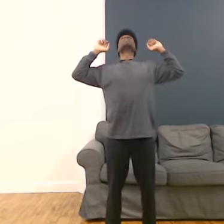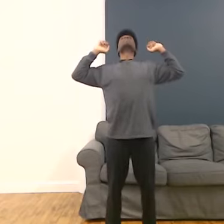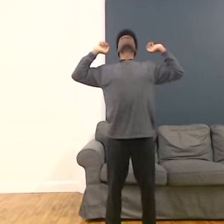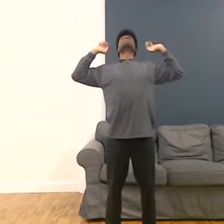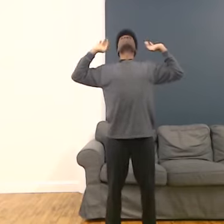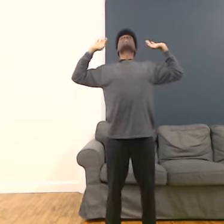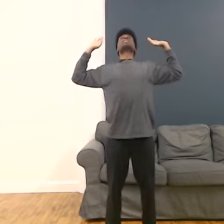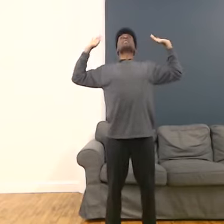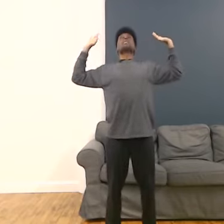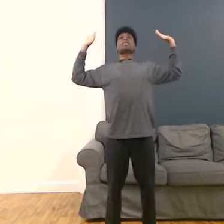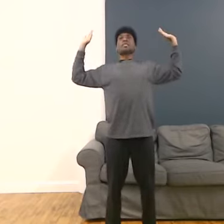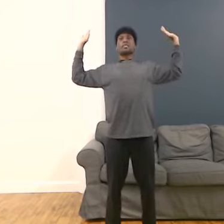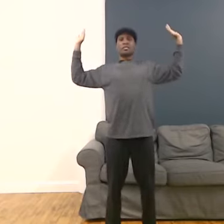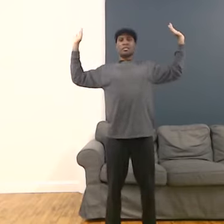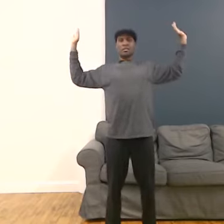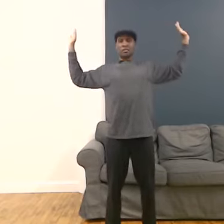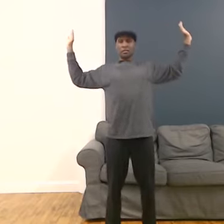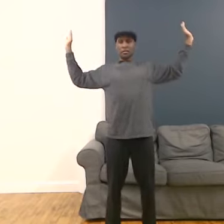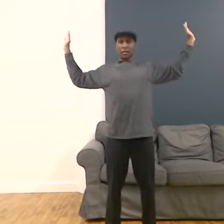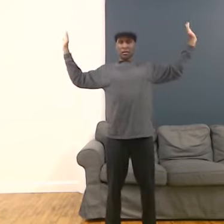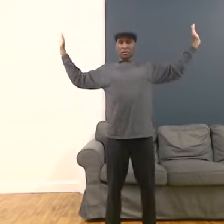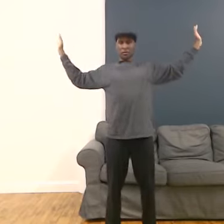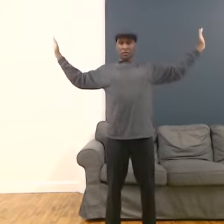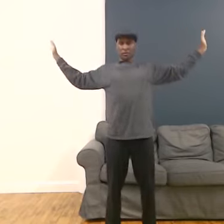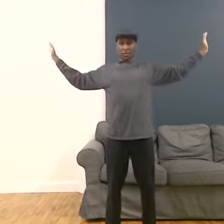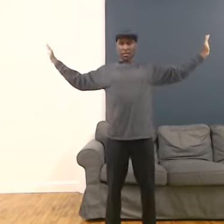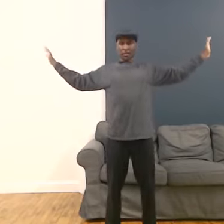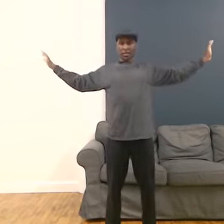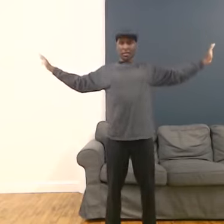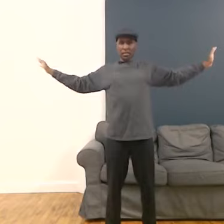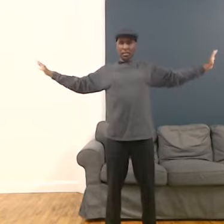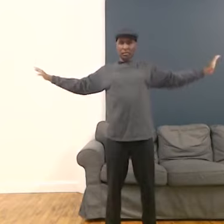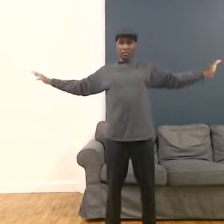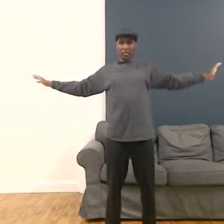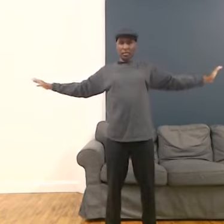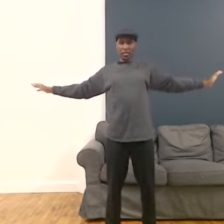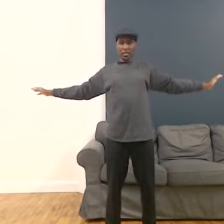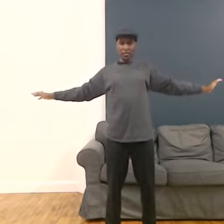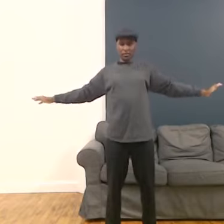I'm just going to exhale out of here. Let's just flow it out and down to the sides.